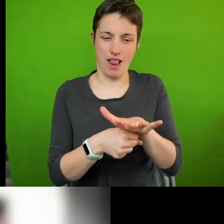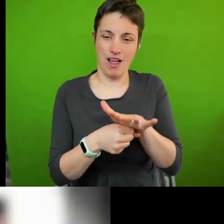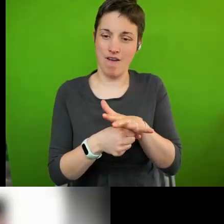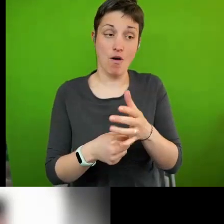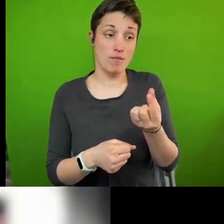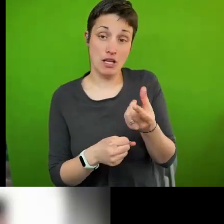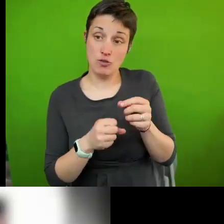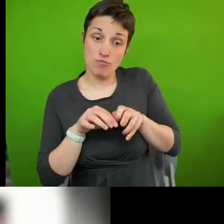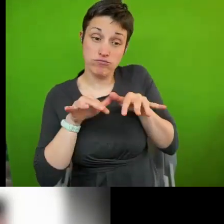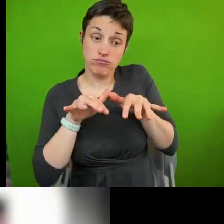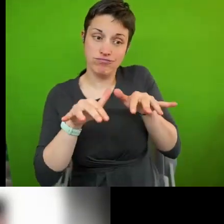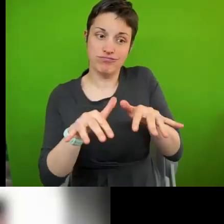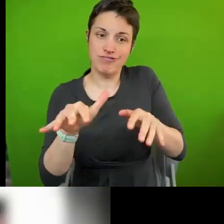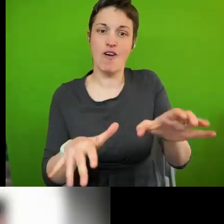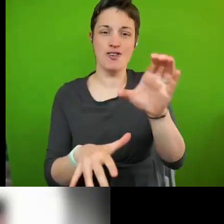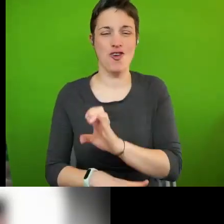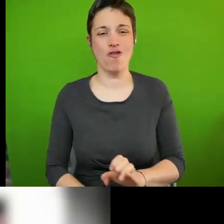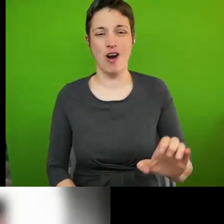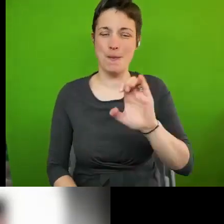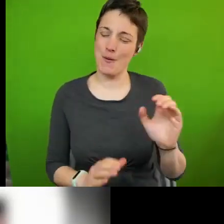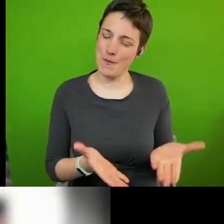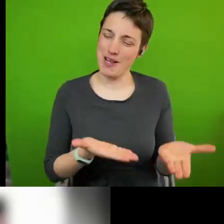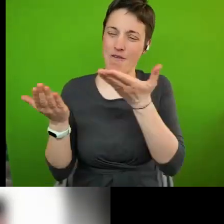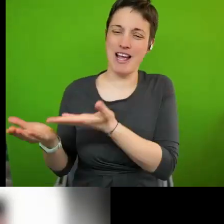in Europe. Over to you.